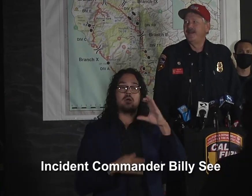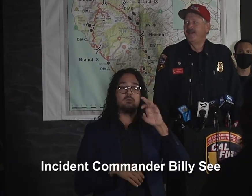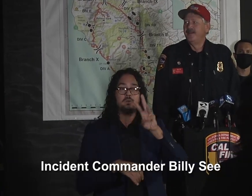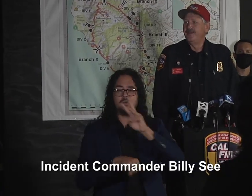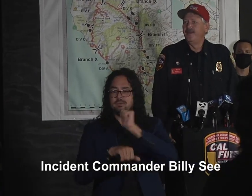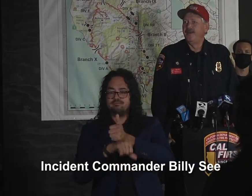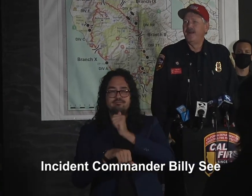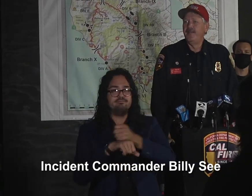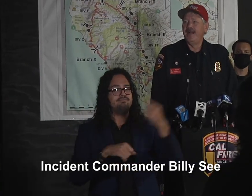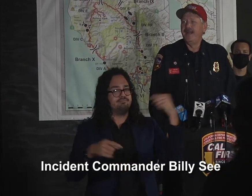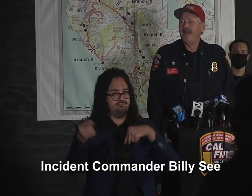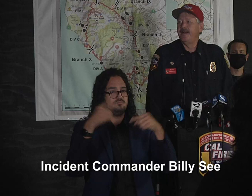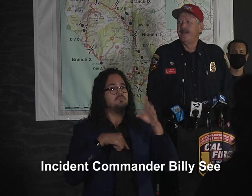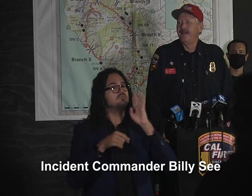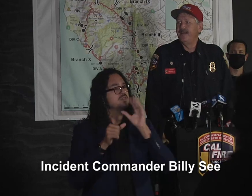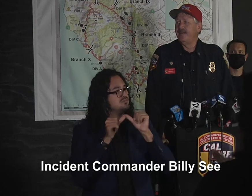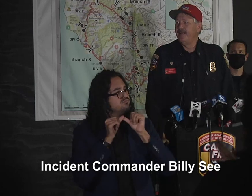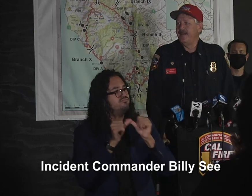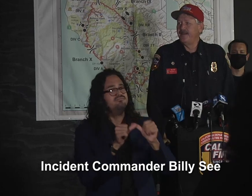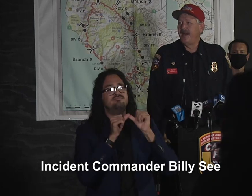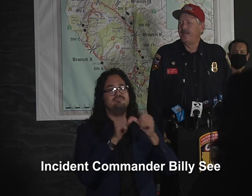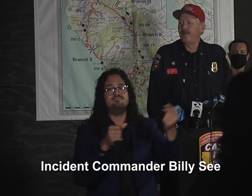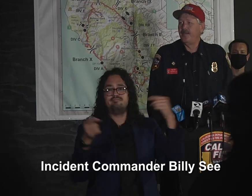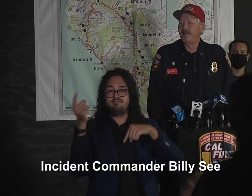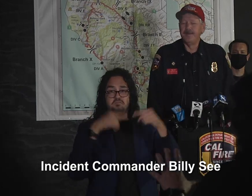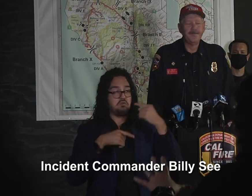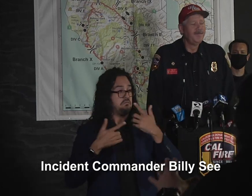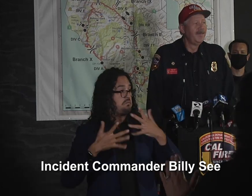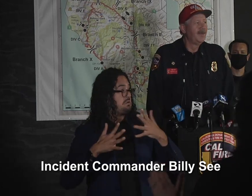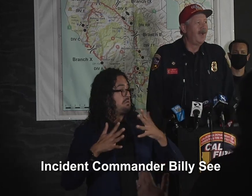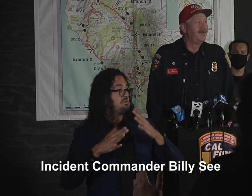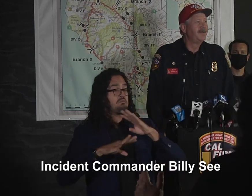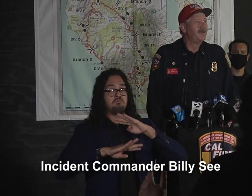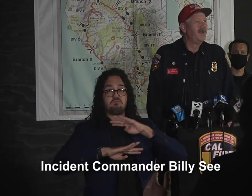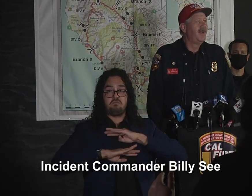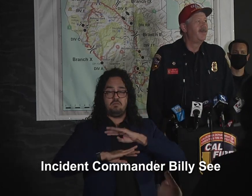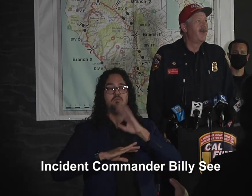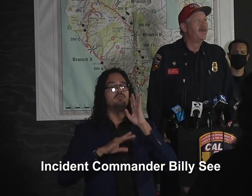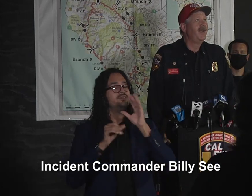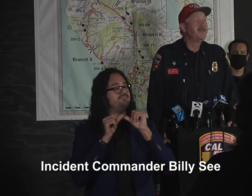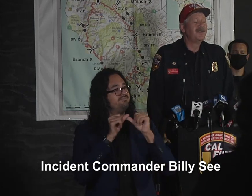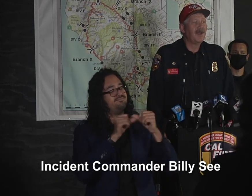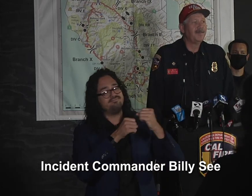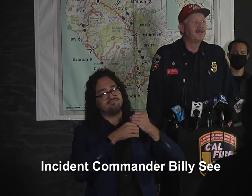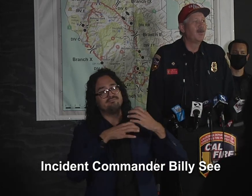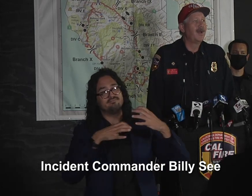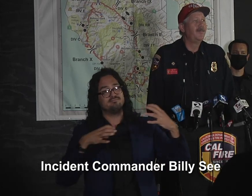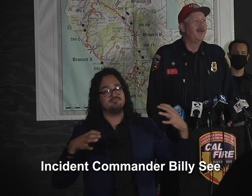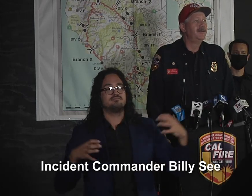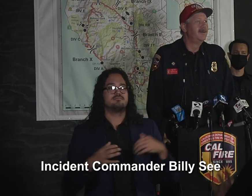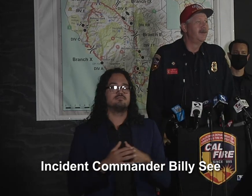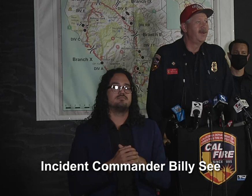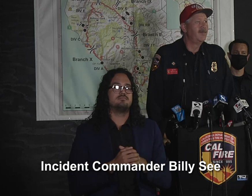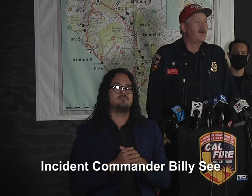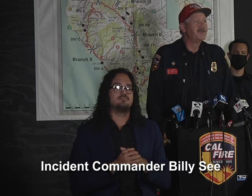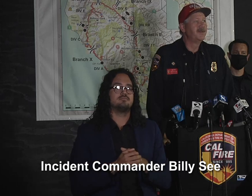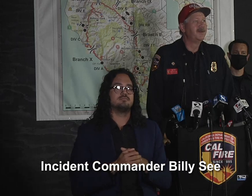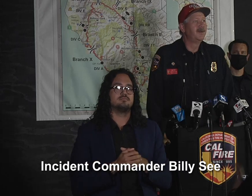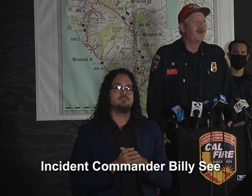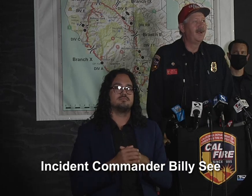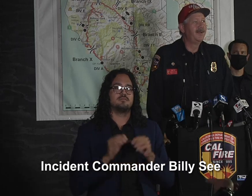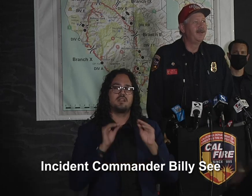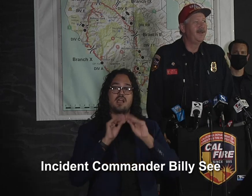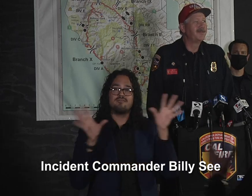the incident to mitigate the entire perimeter. Obviously, Mother Nature's helped us quite a bit. We had